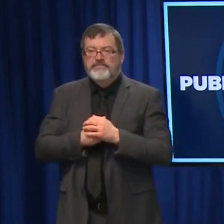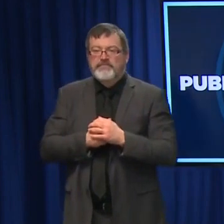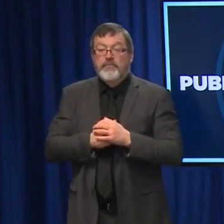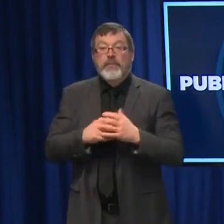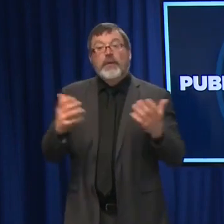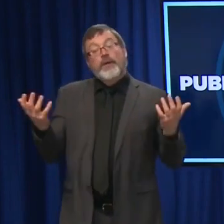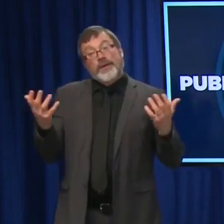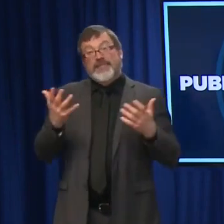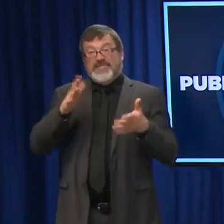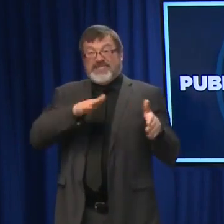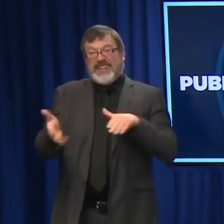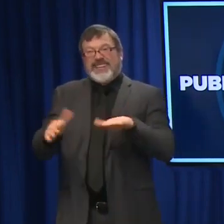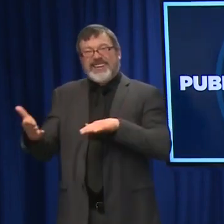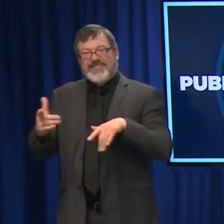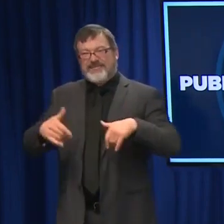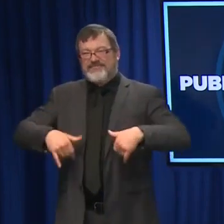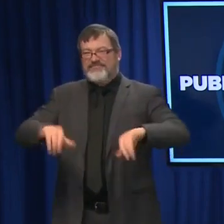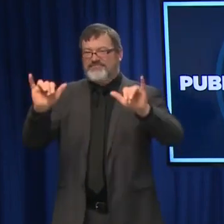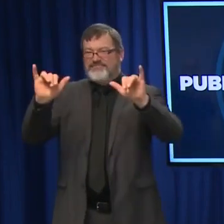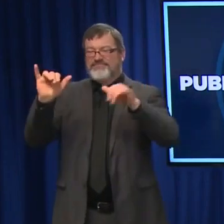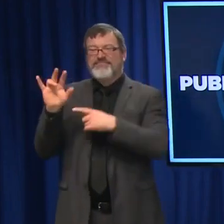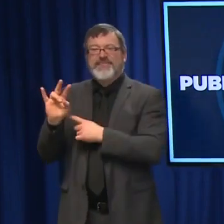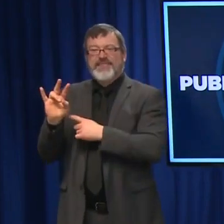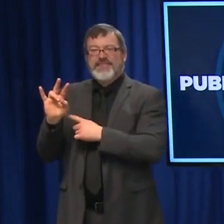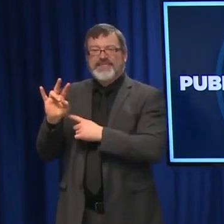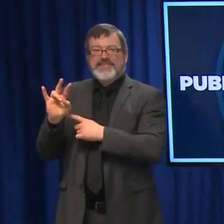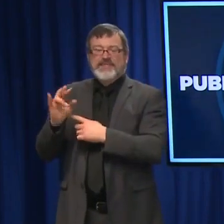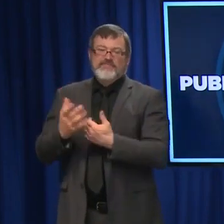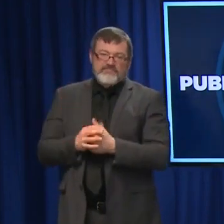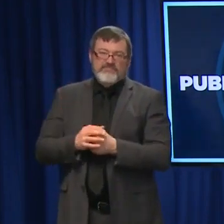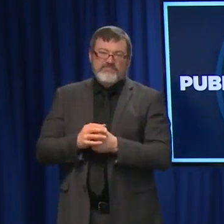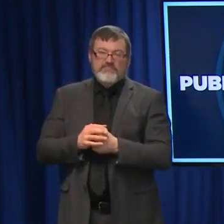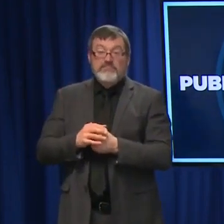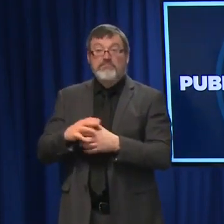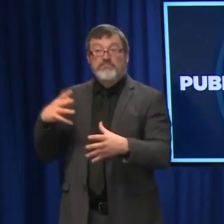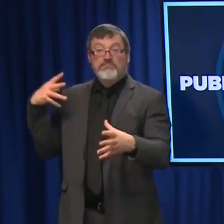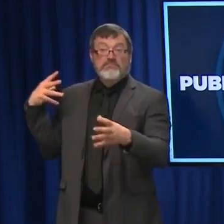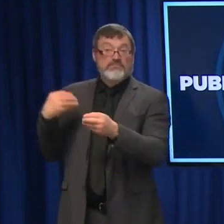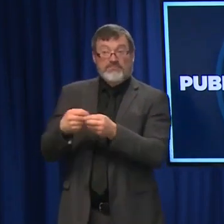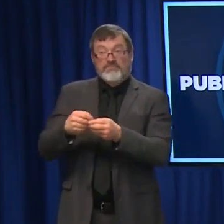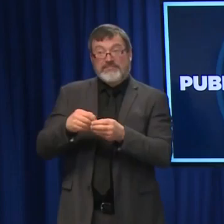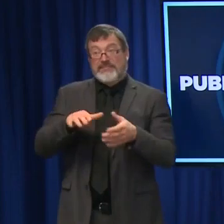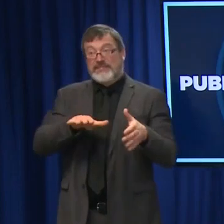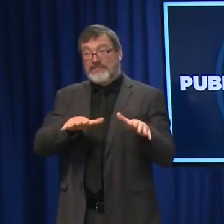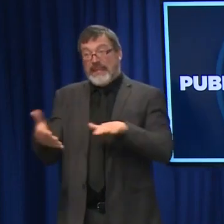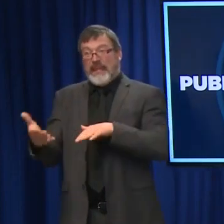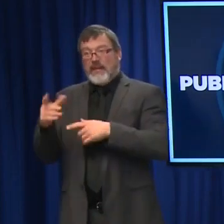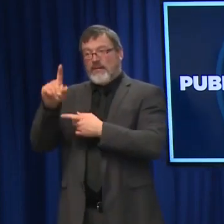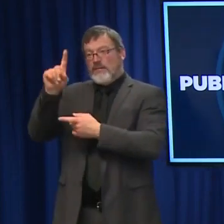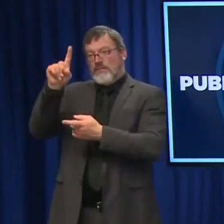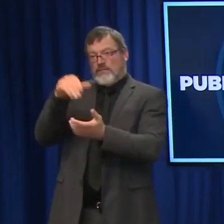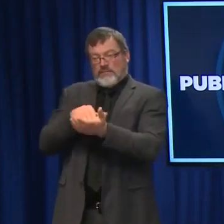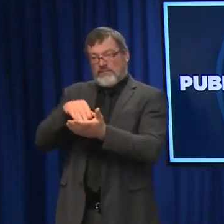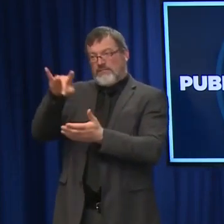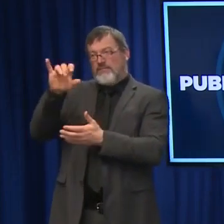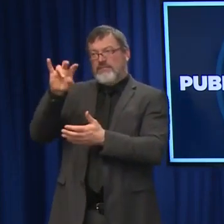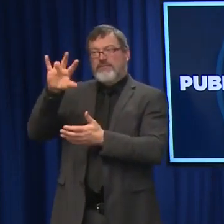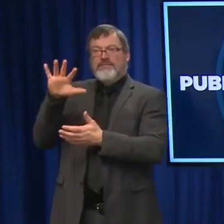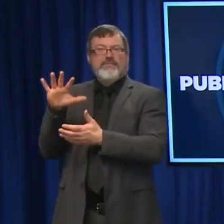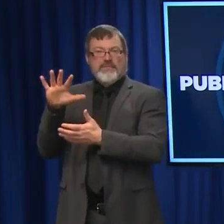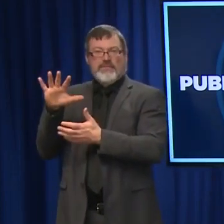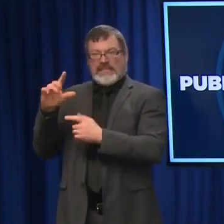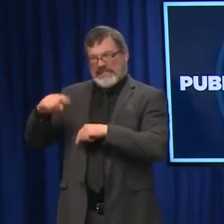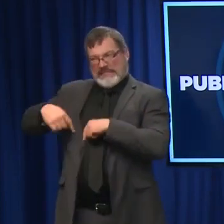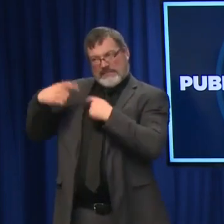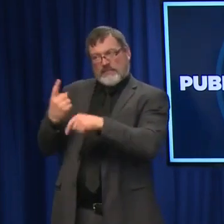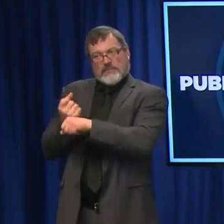seven new deaths from COVID-19 to report today, bringing the total number of deaths to 1,875 people that have died